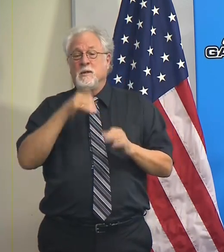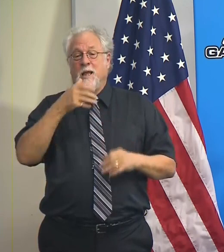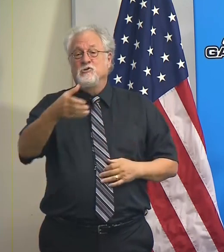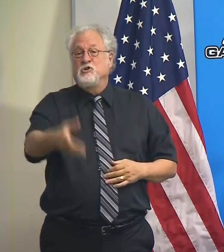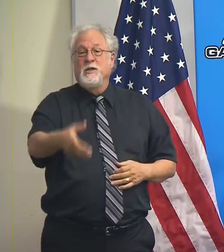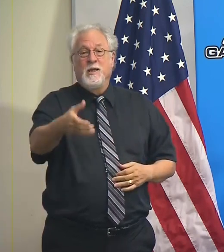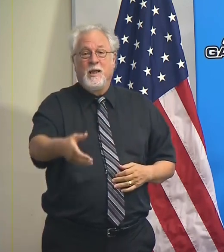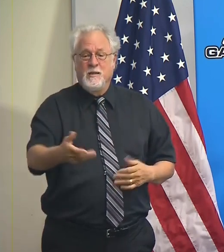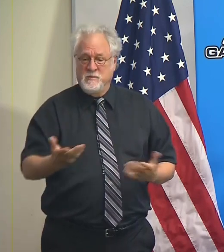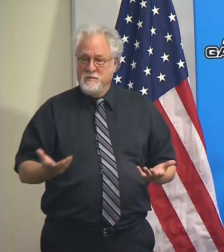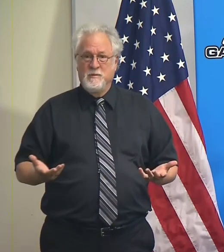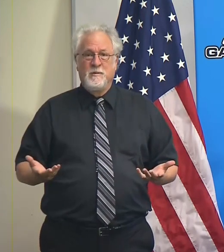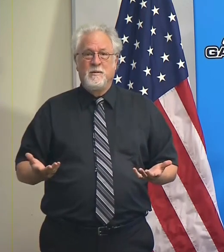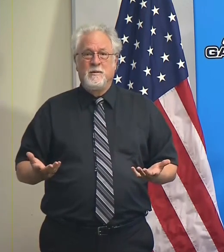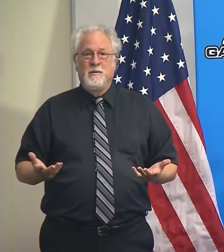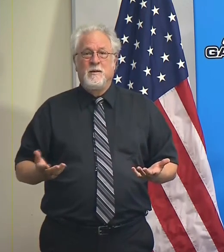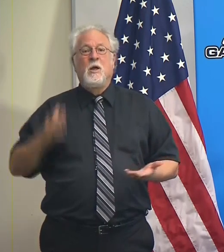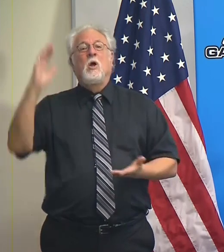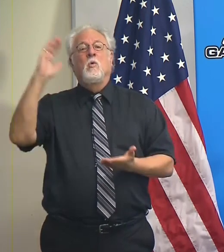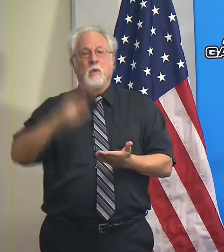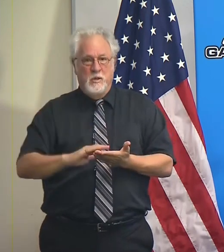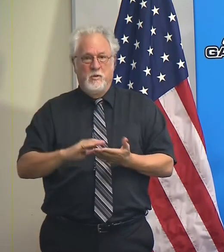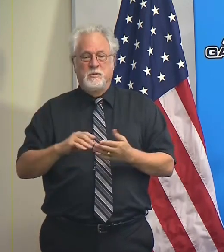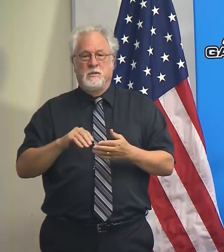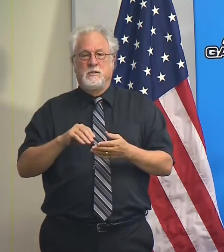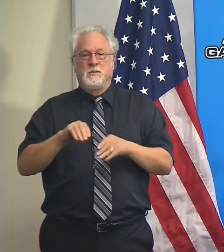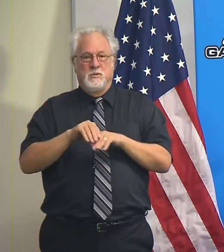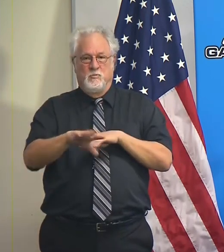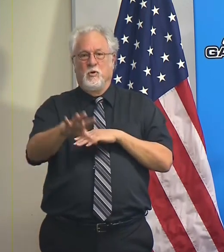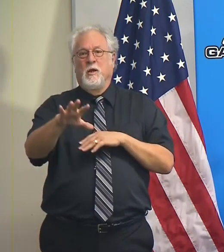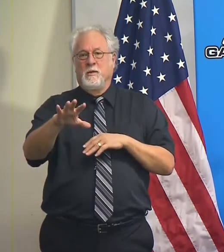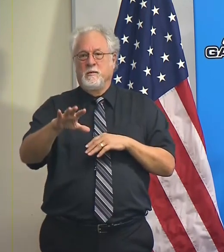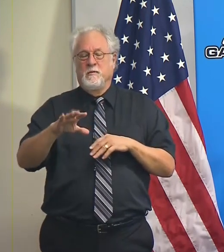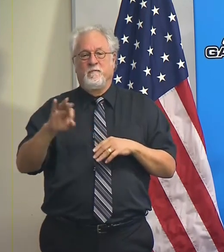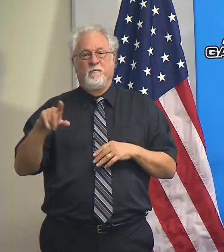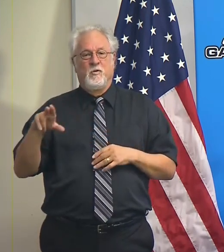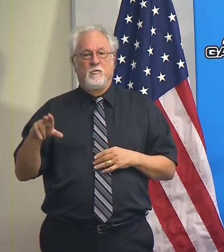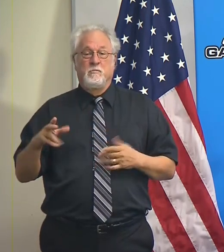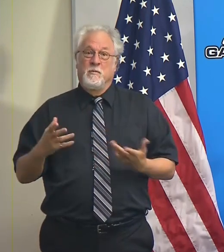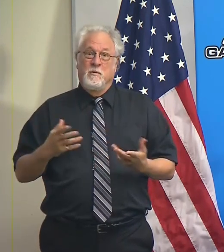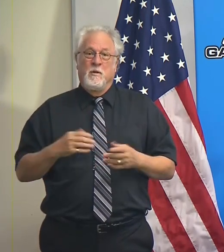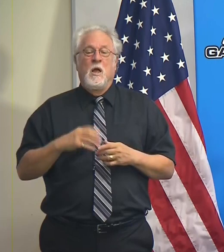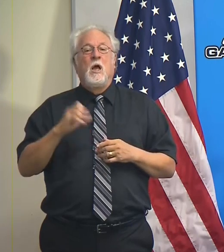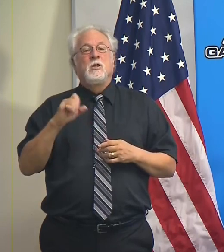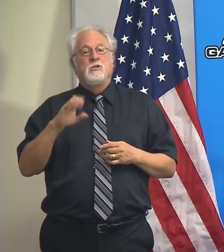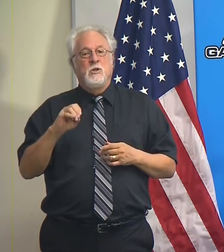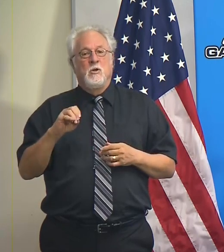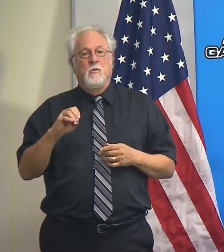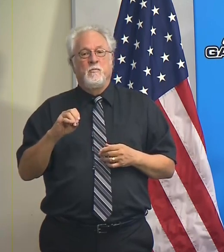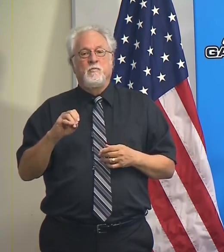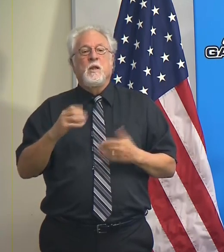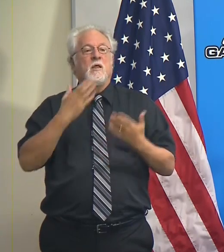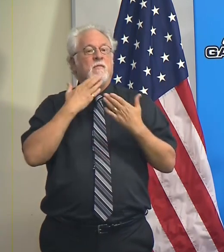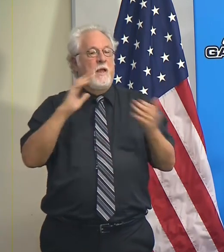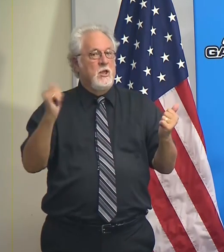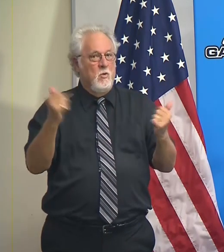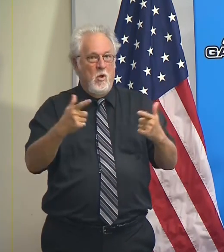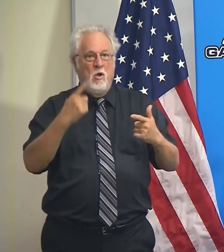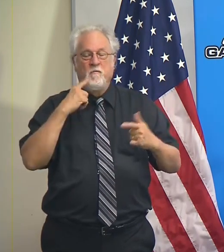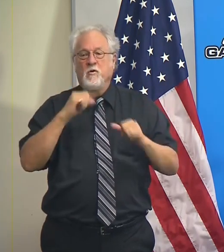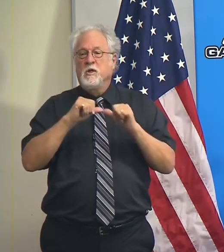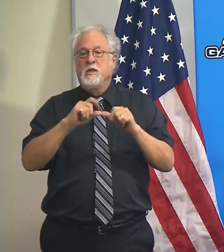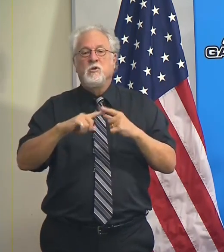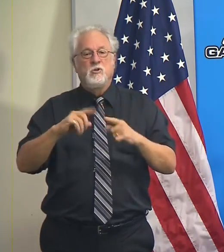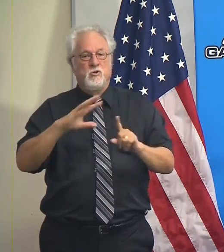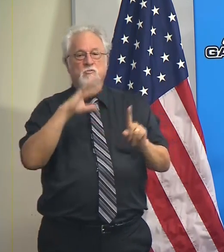hands greatly reduces the transmission rate of the flu. So look, I want to thank all of you for